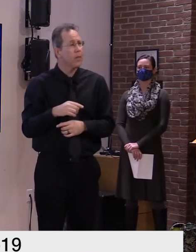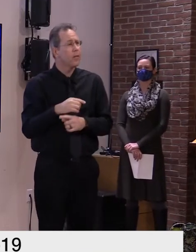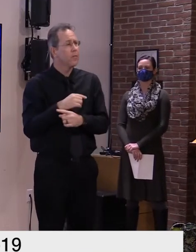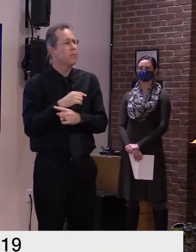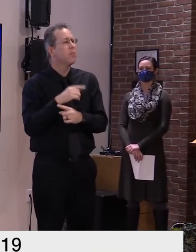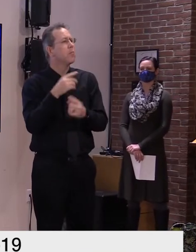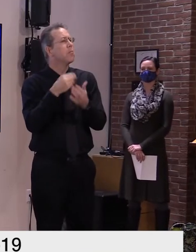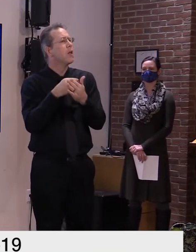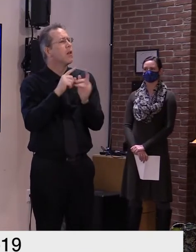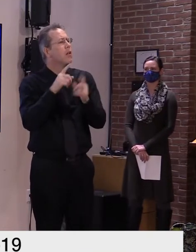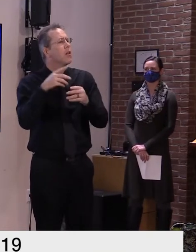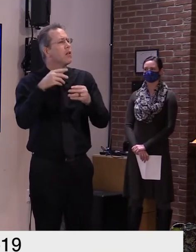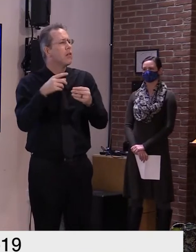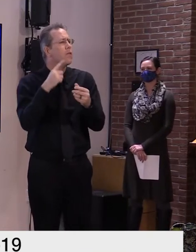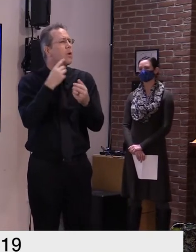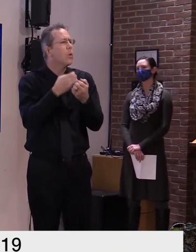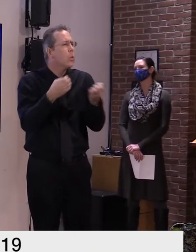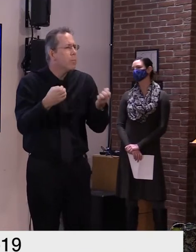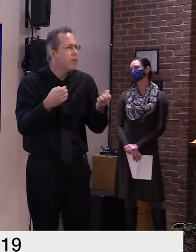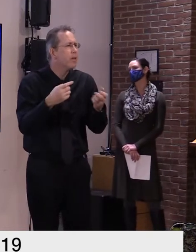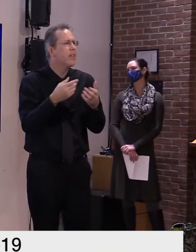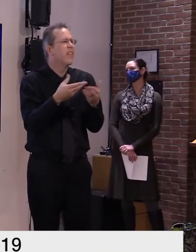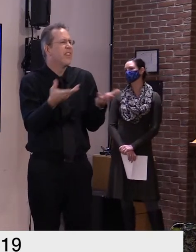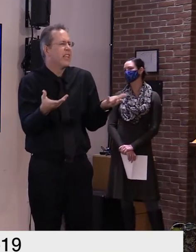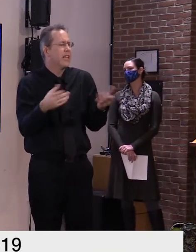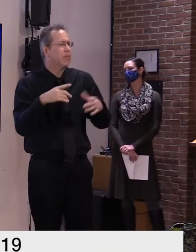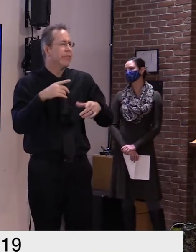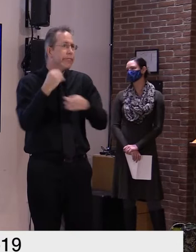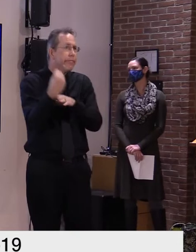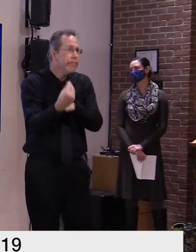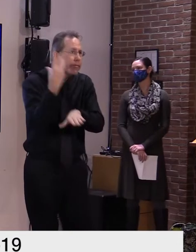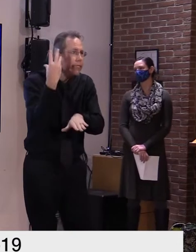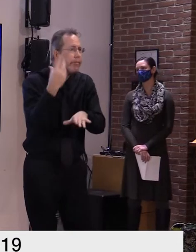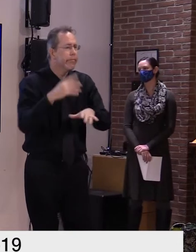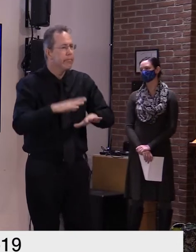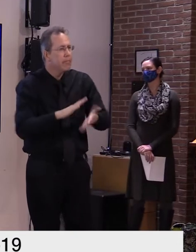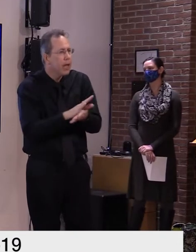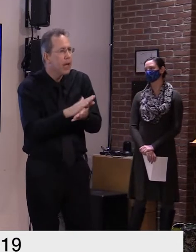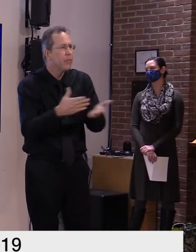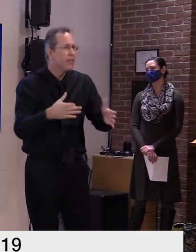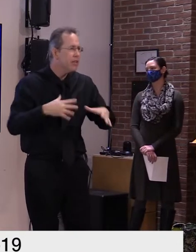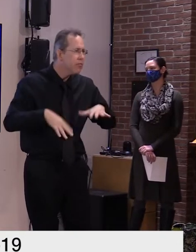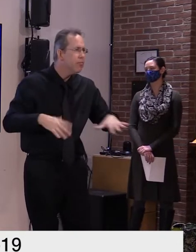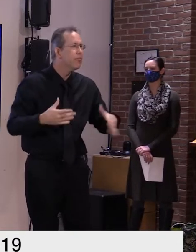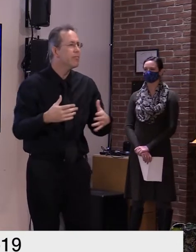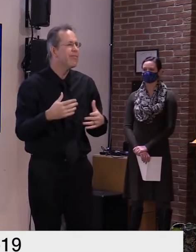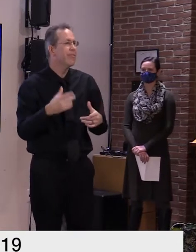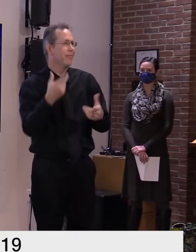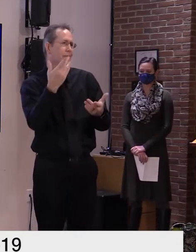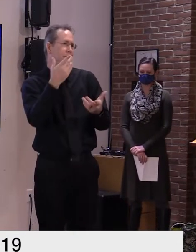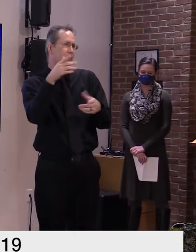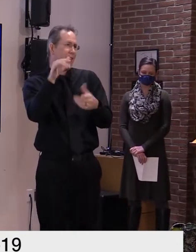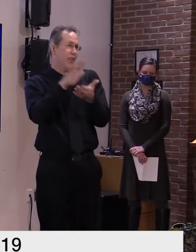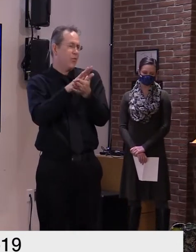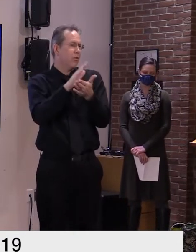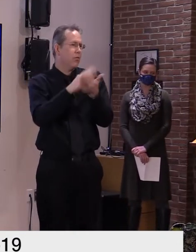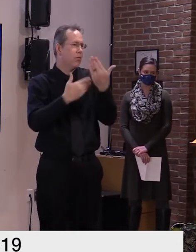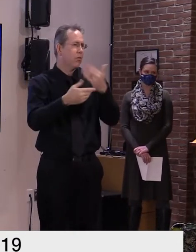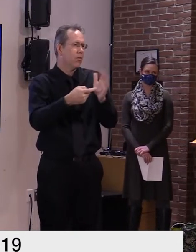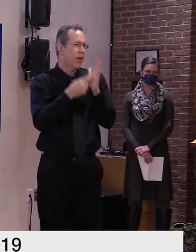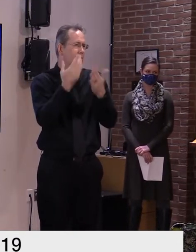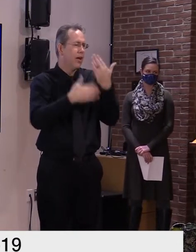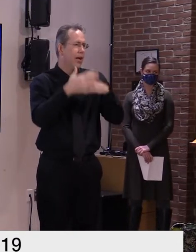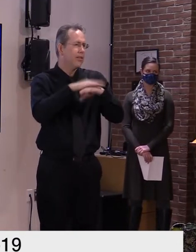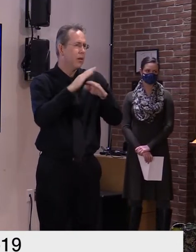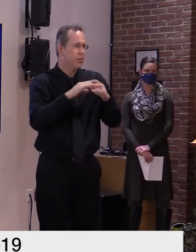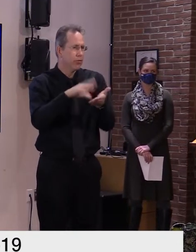both equipment and supplies and this is not surprising given the applied nature of these programs that i alluded to earlier many of